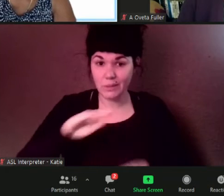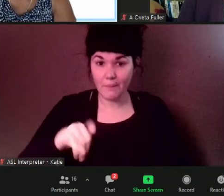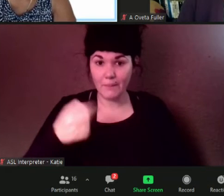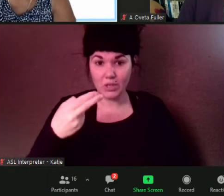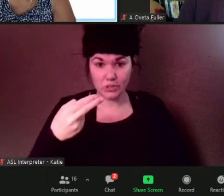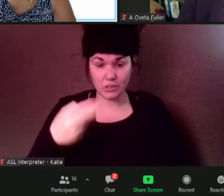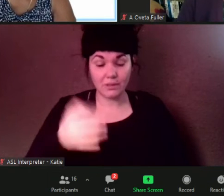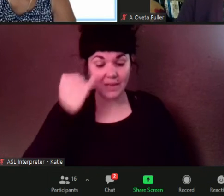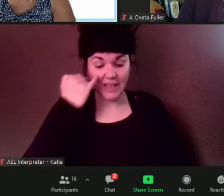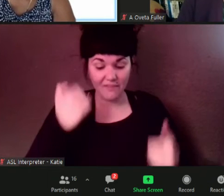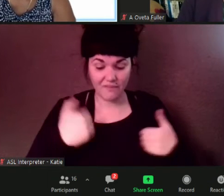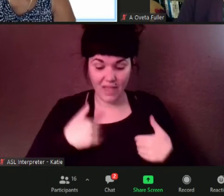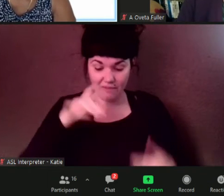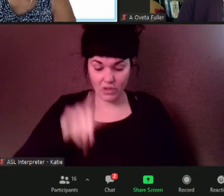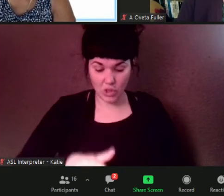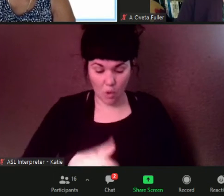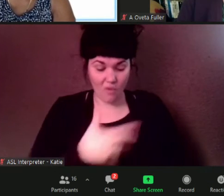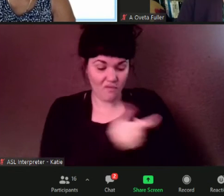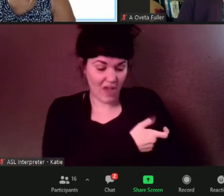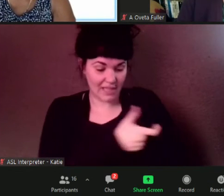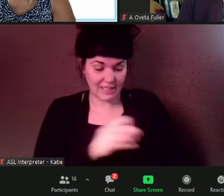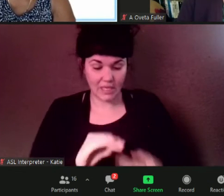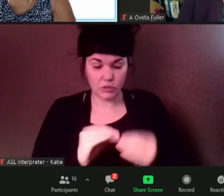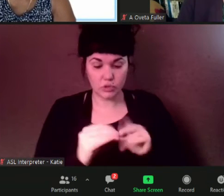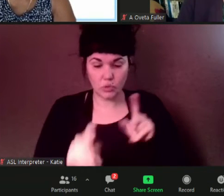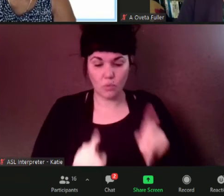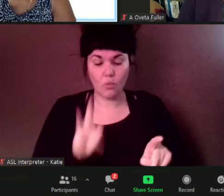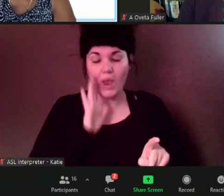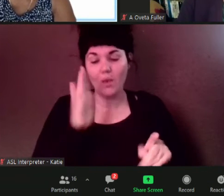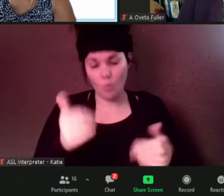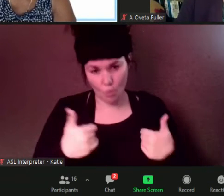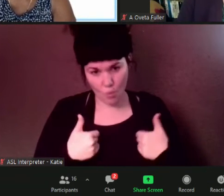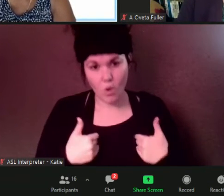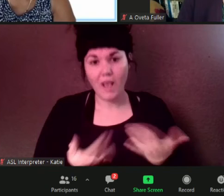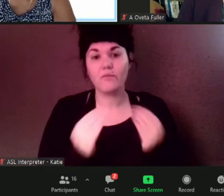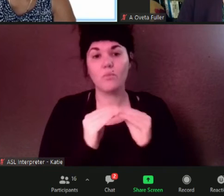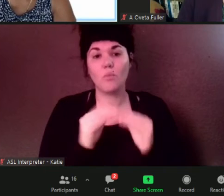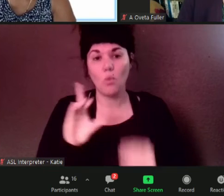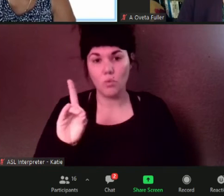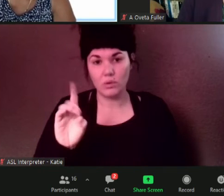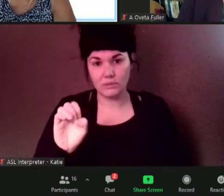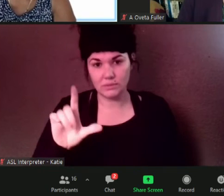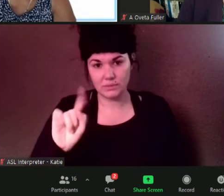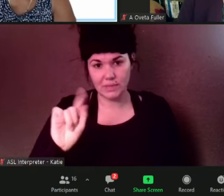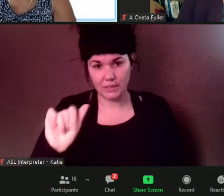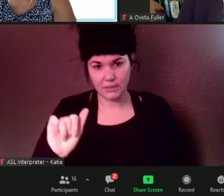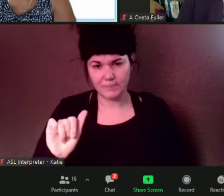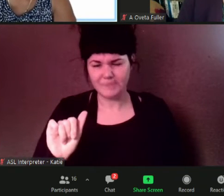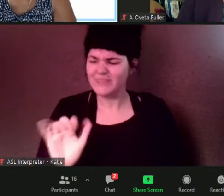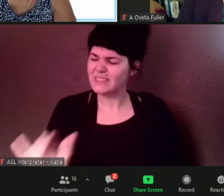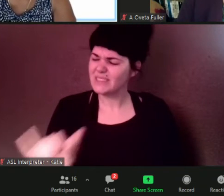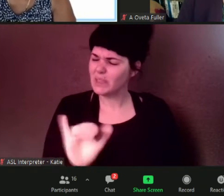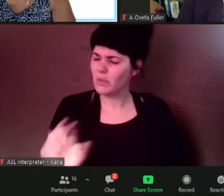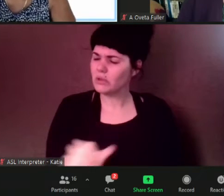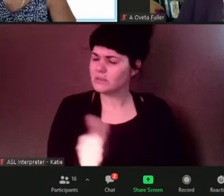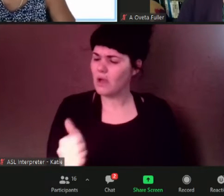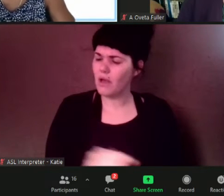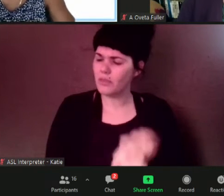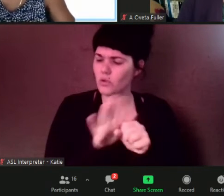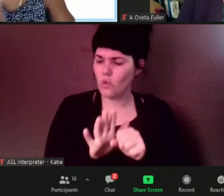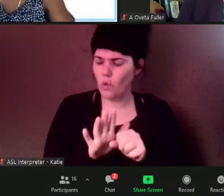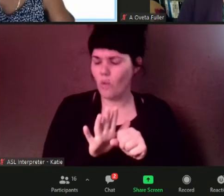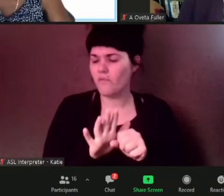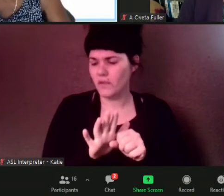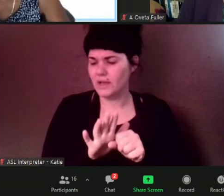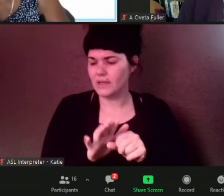variant it's causing pretty much similar to other covet symptoms we had delta may be a little bit more of an upper